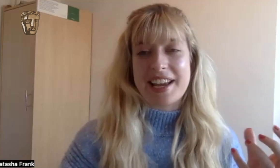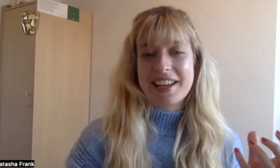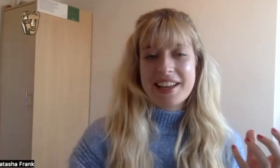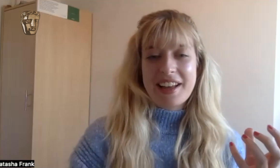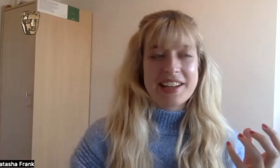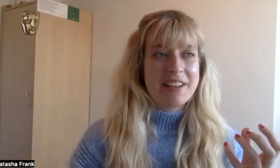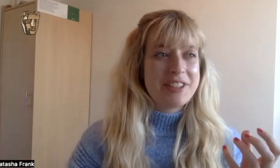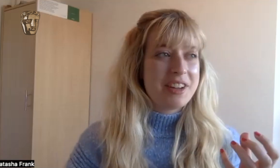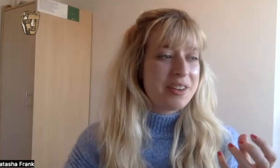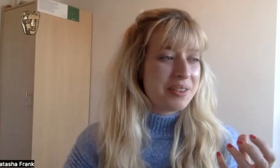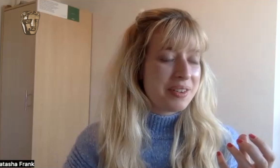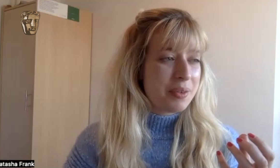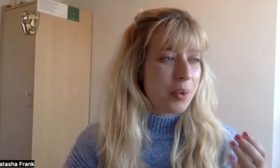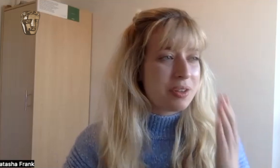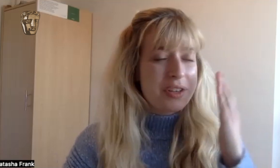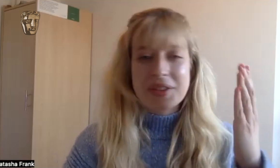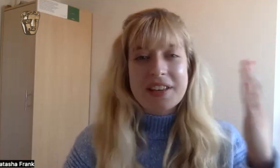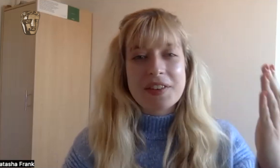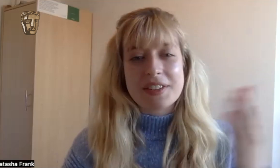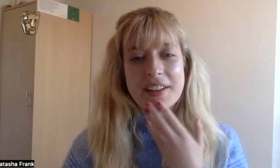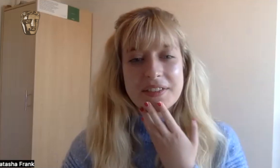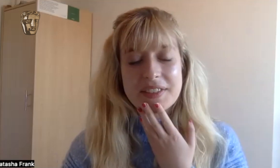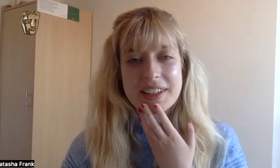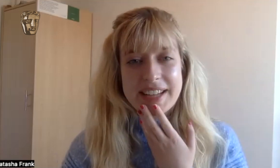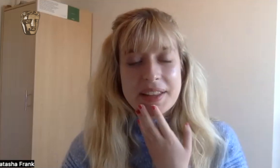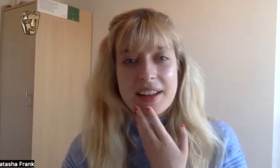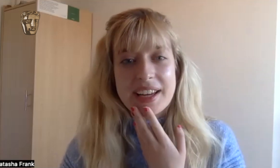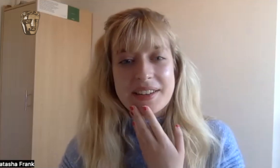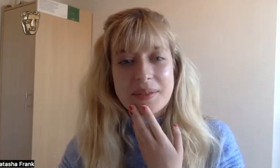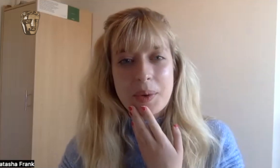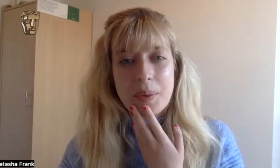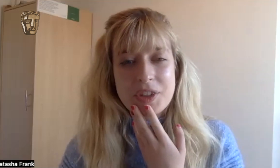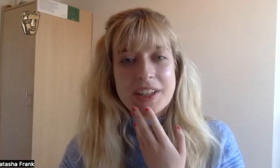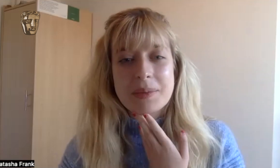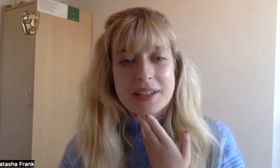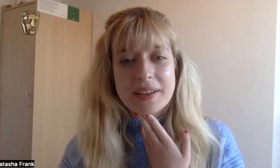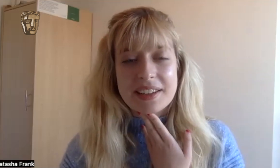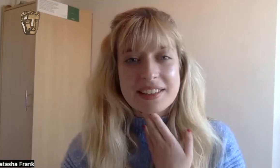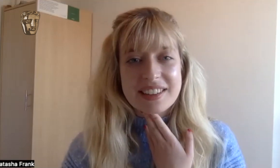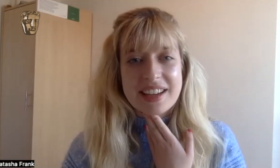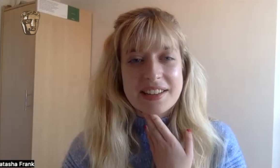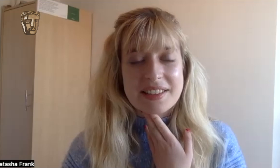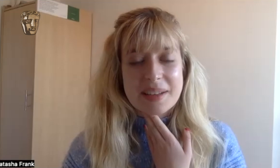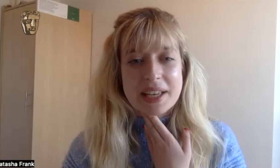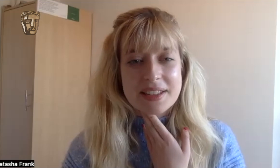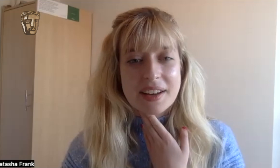I'd love to know what you see for yourself down the line what what would you like to be doing in some years time